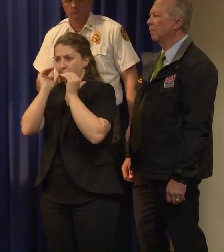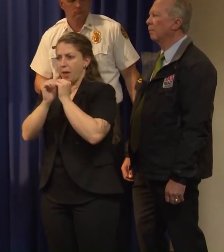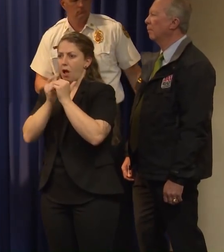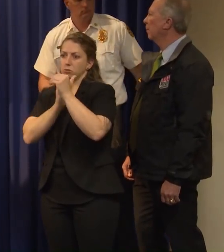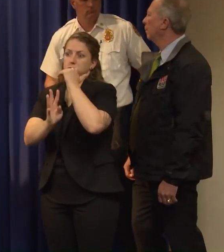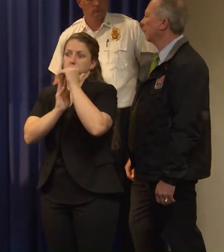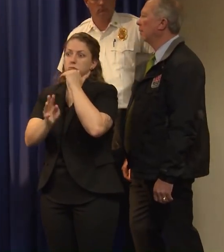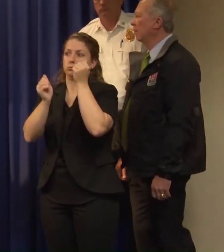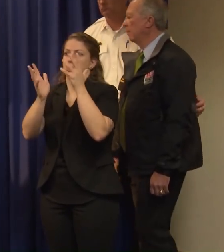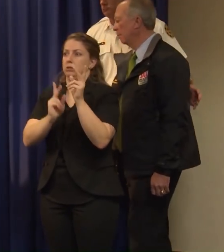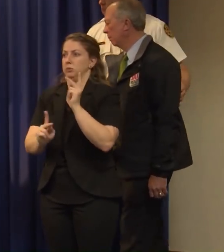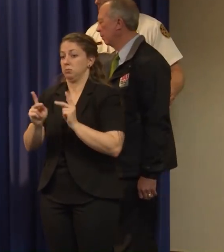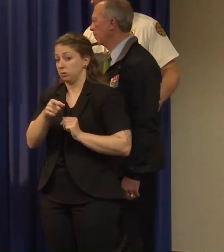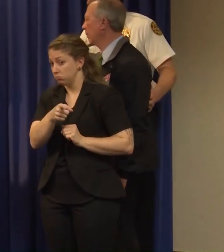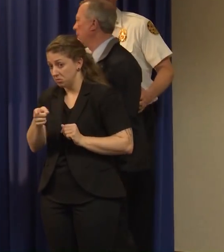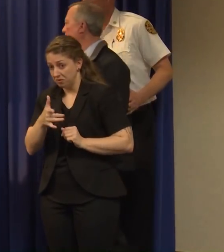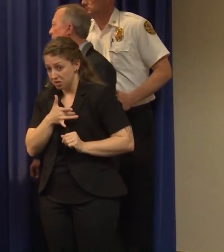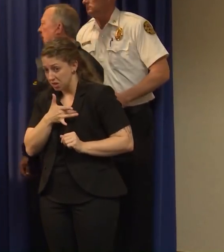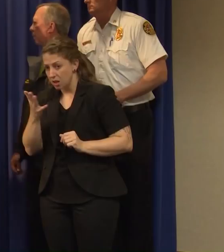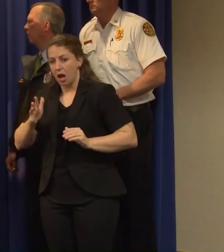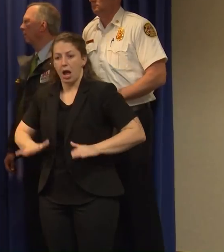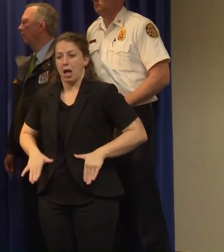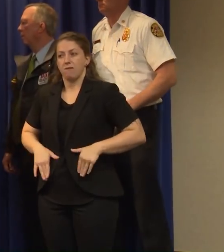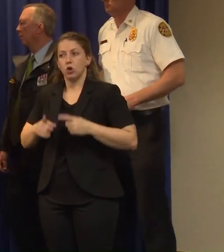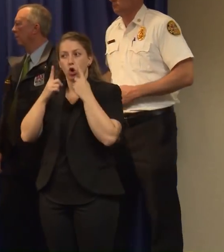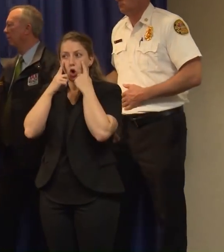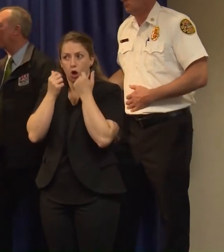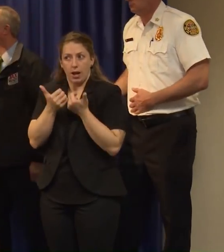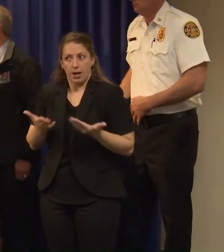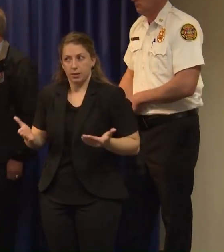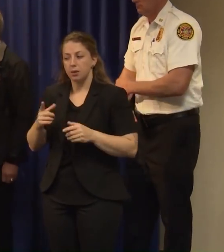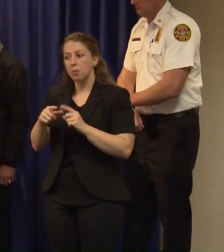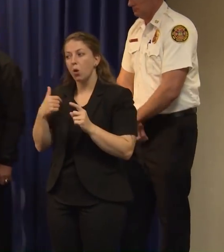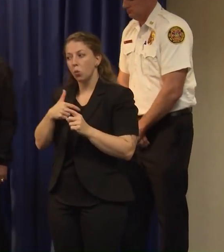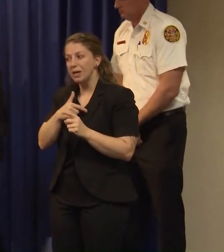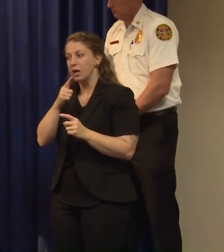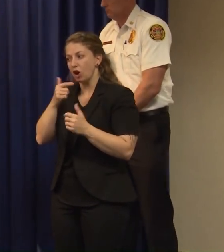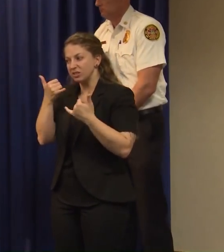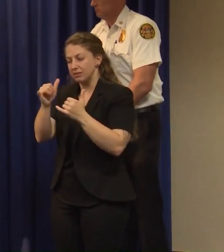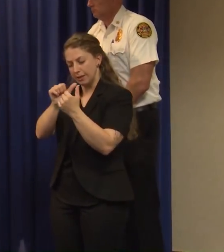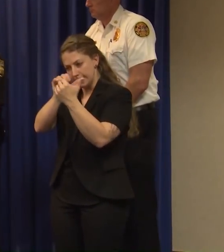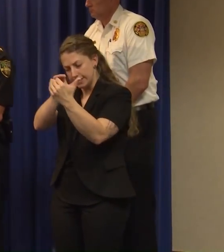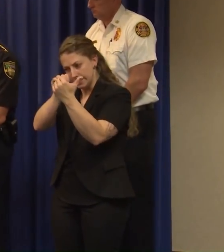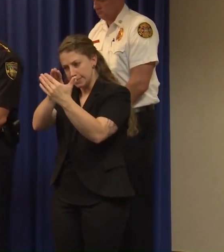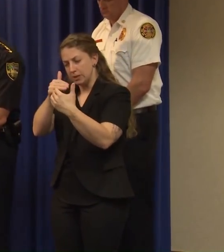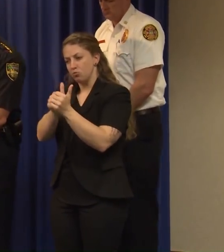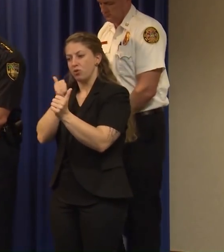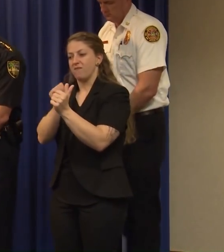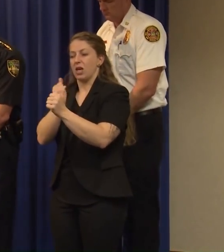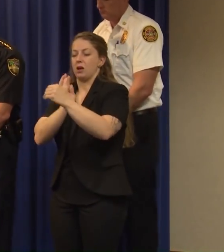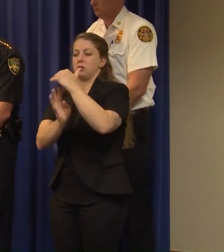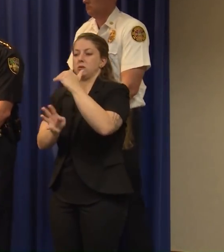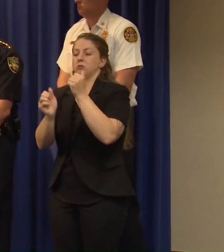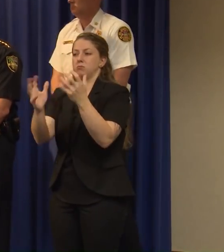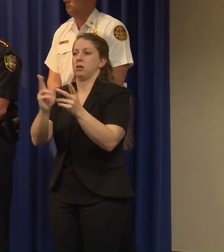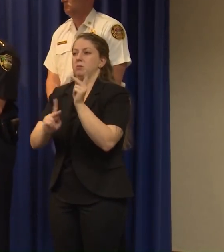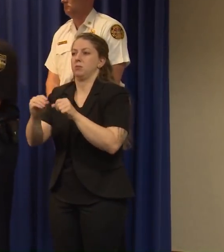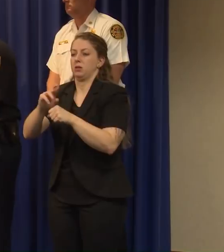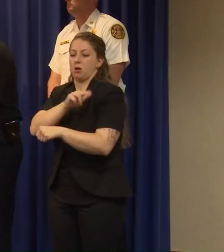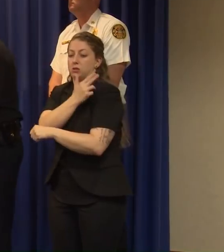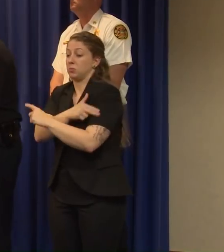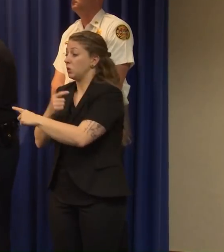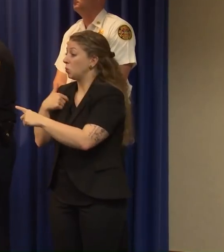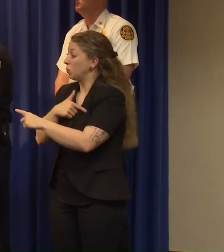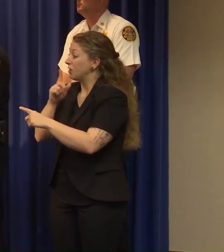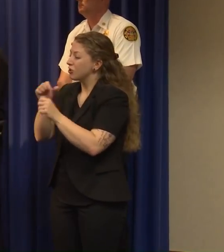that. Uh, and that's, we're doing what we're doing now to prevent that from happening. Oh, yeah. Uh, we're in constant contact with the, uh,